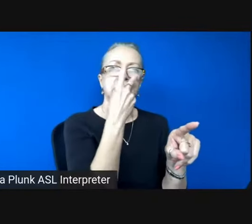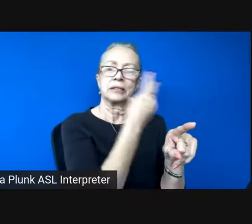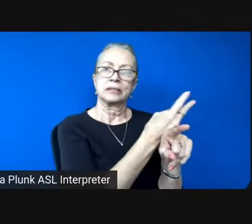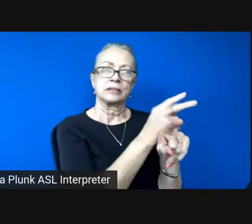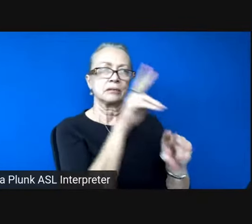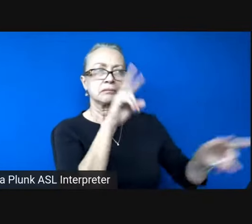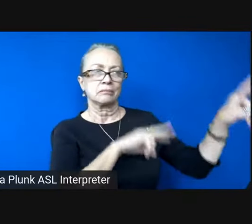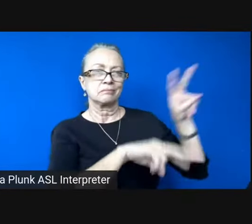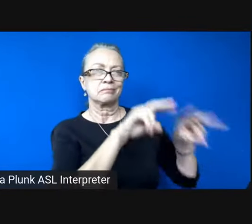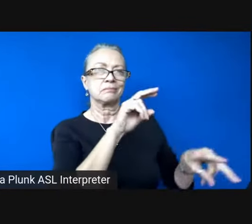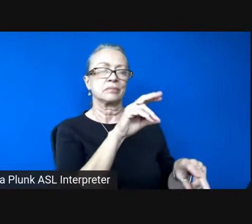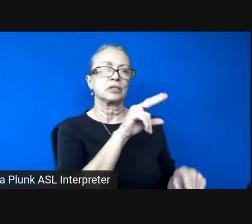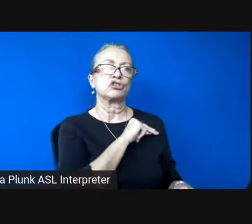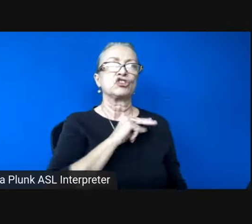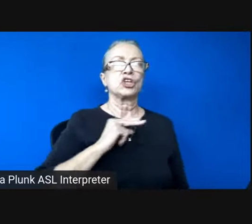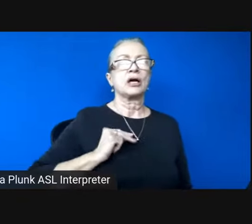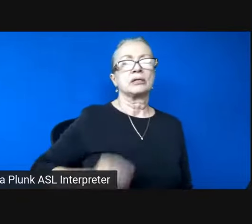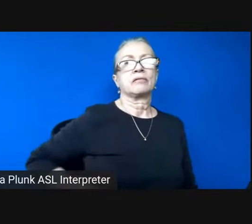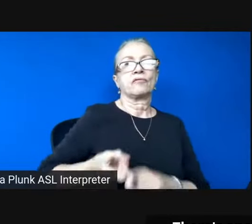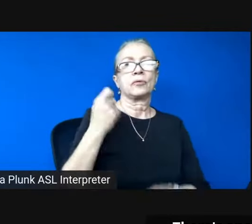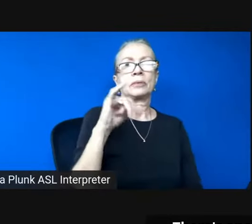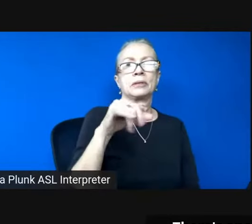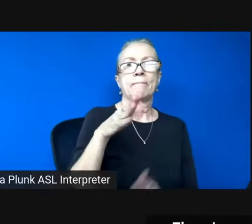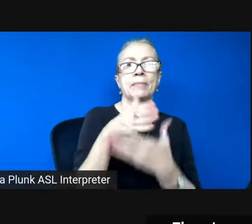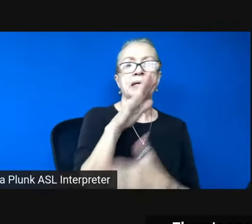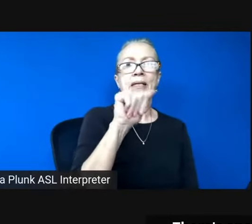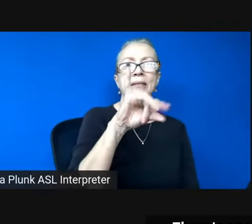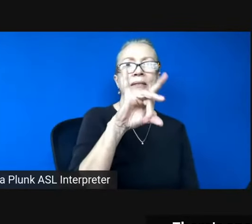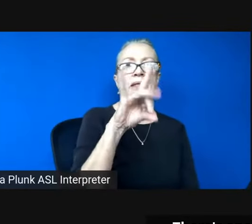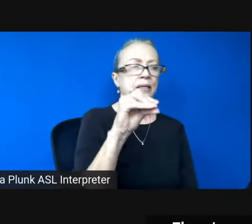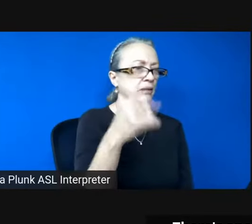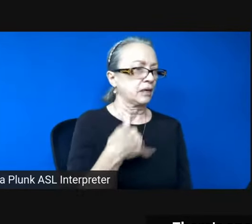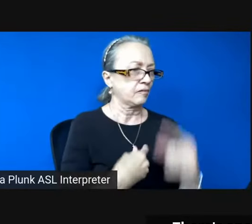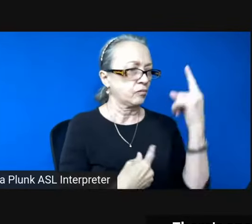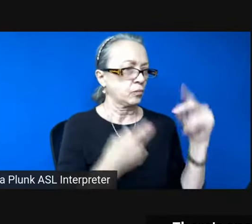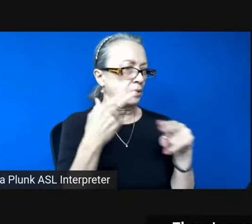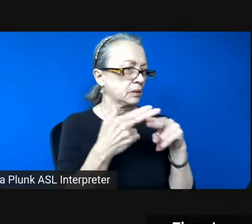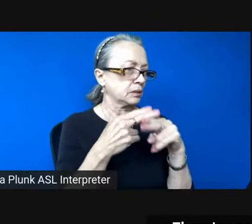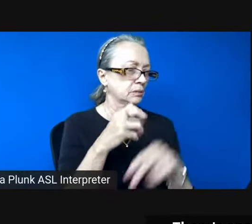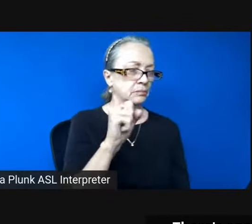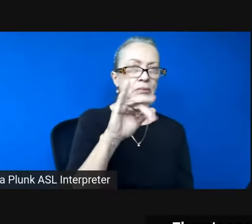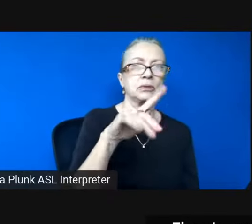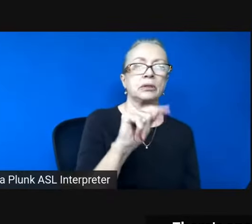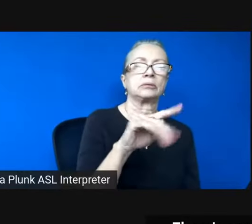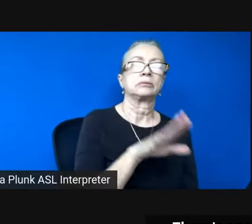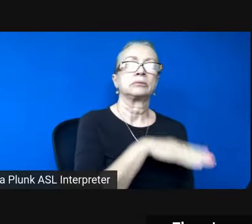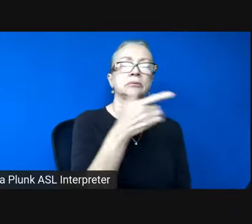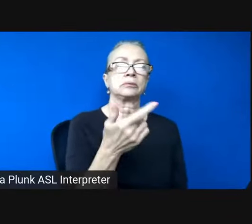there's a poem in the voice of salt there's another poem in memory of the poet C.D. Wright